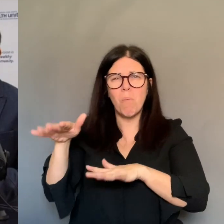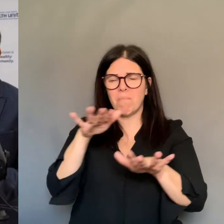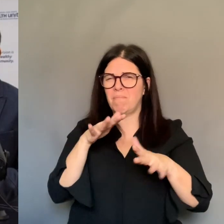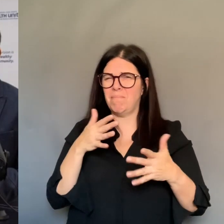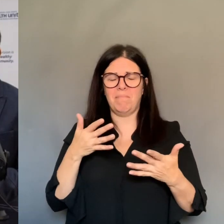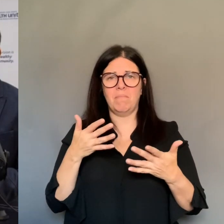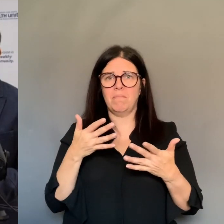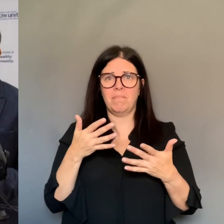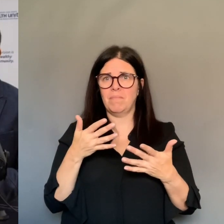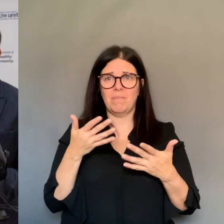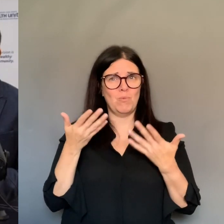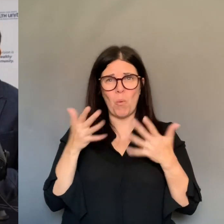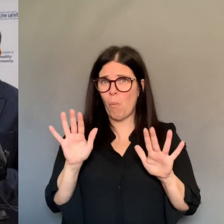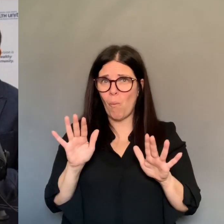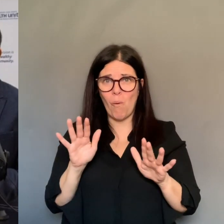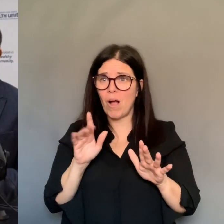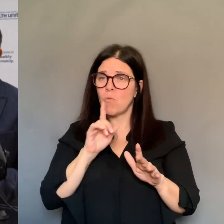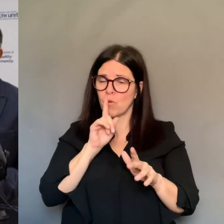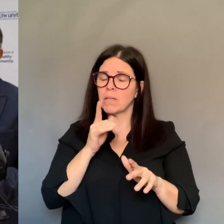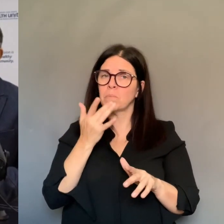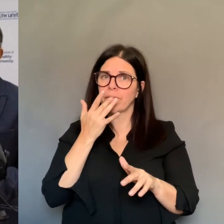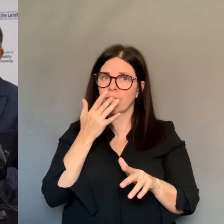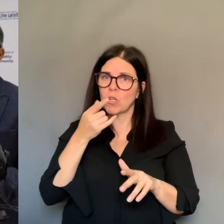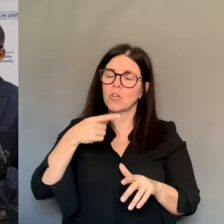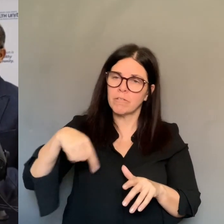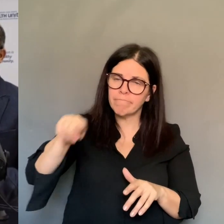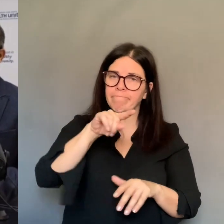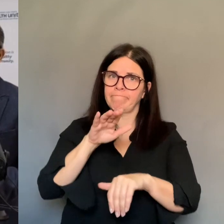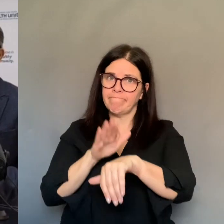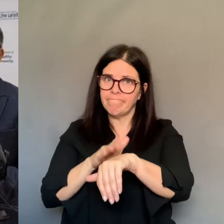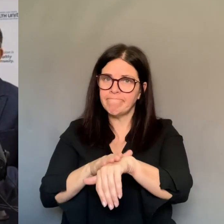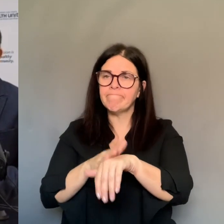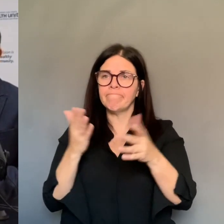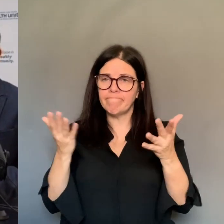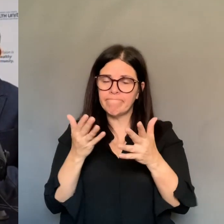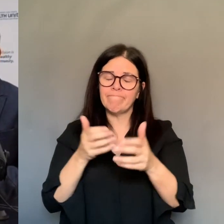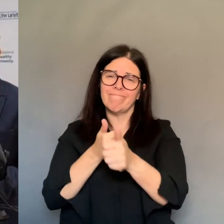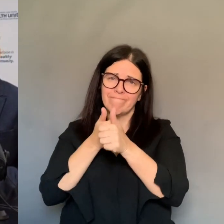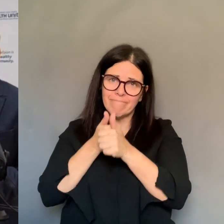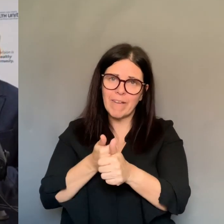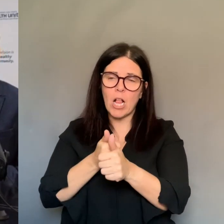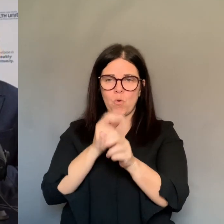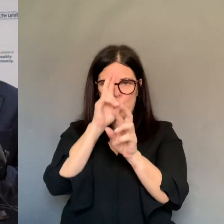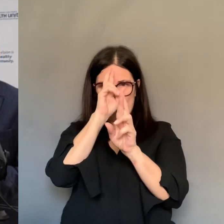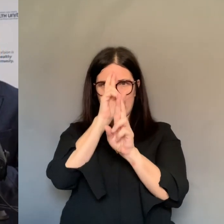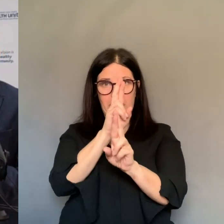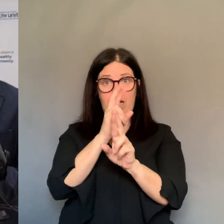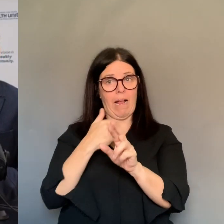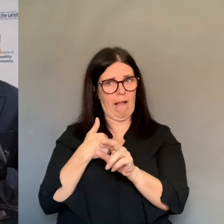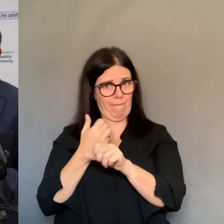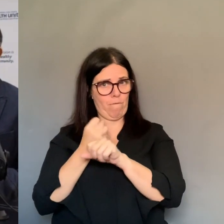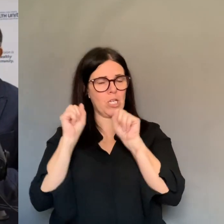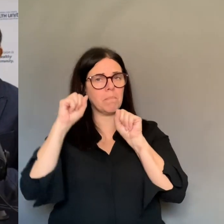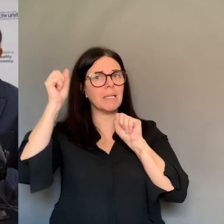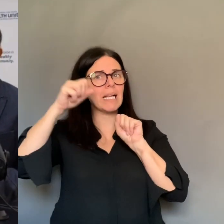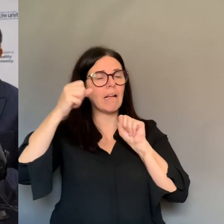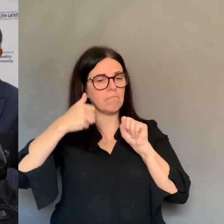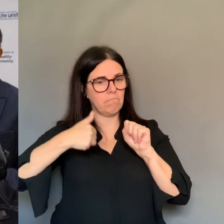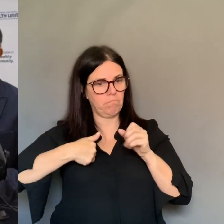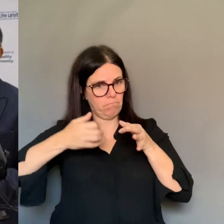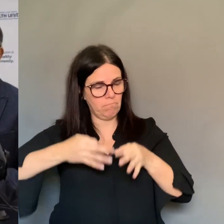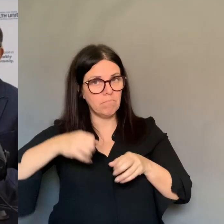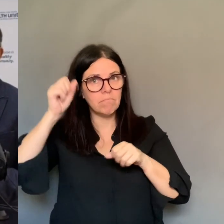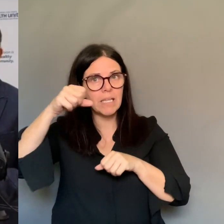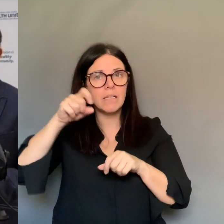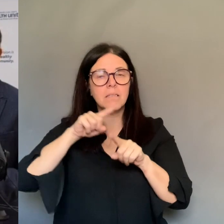is there a backlog? All I can say is the number, the testing capacity of the lab is increased